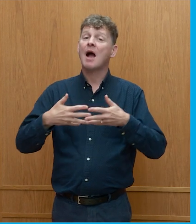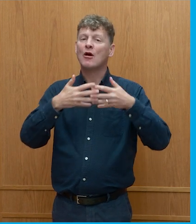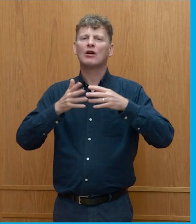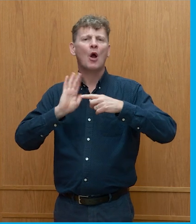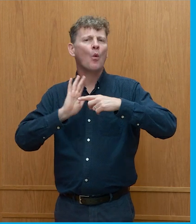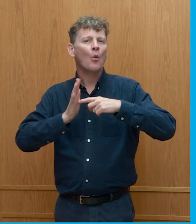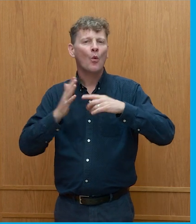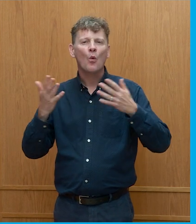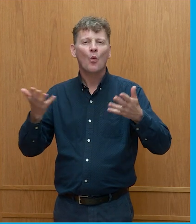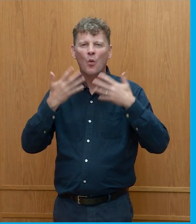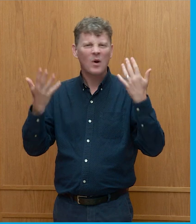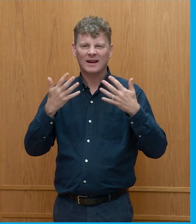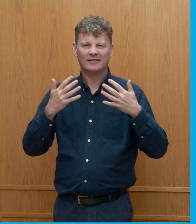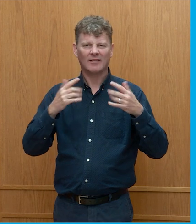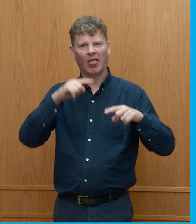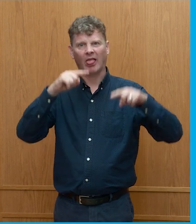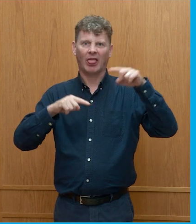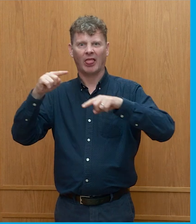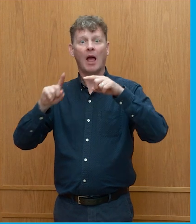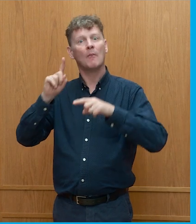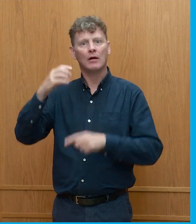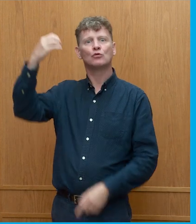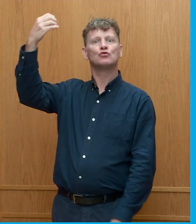intermittency in the United States, but we could do solar.